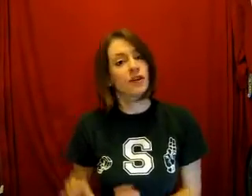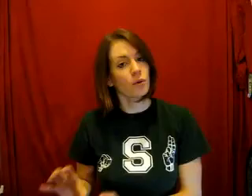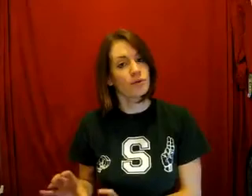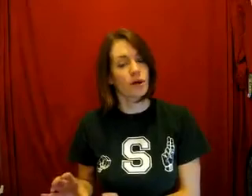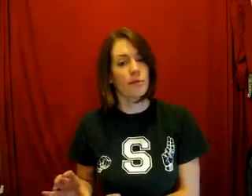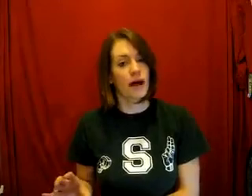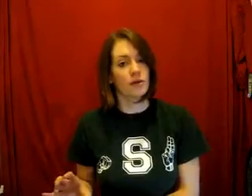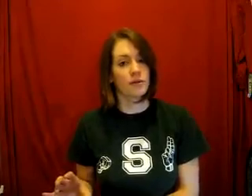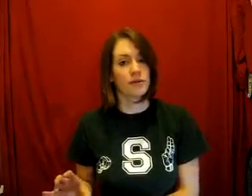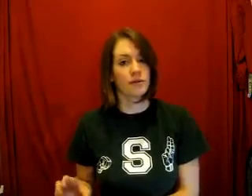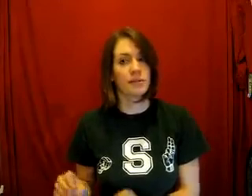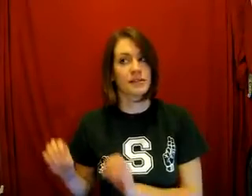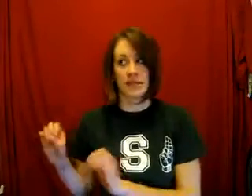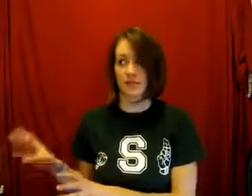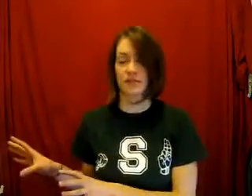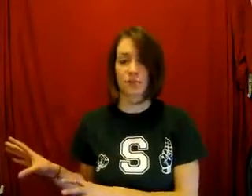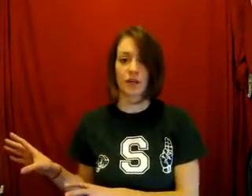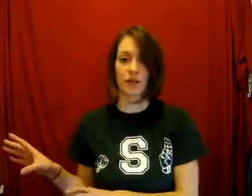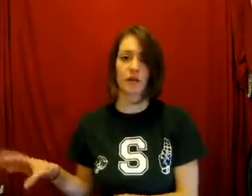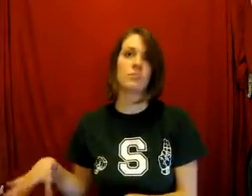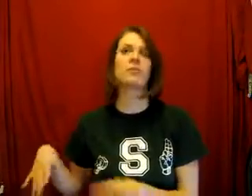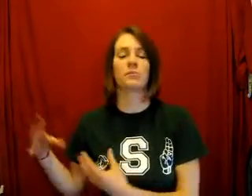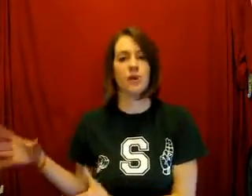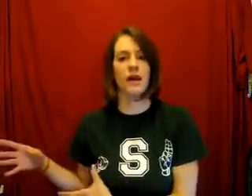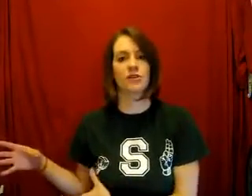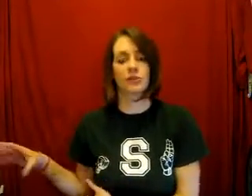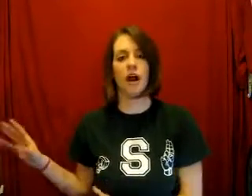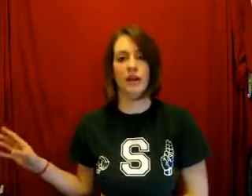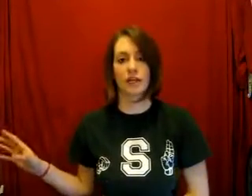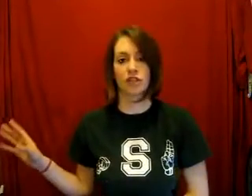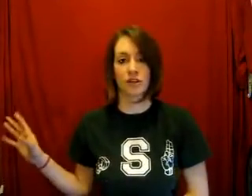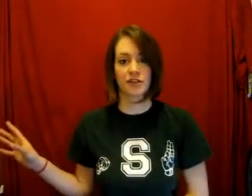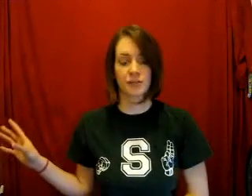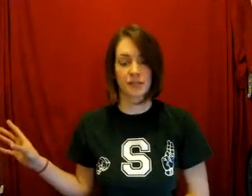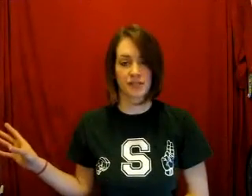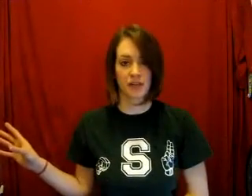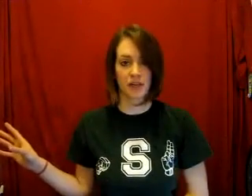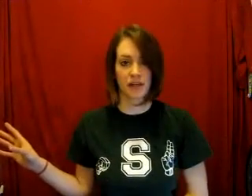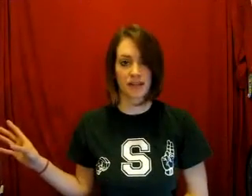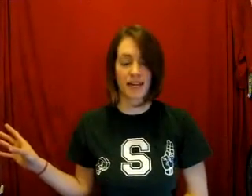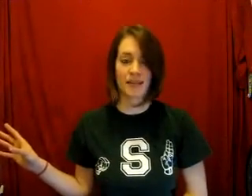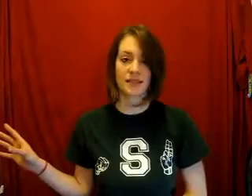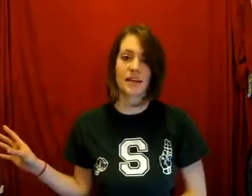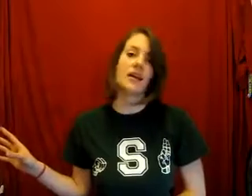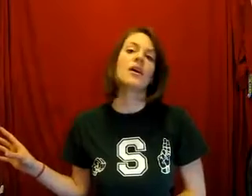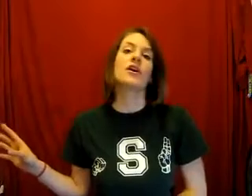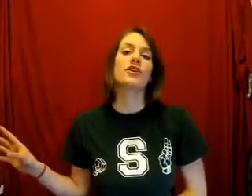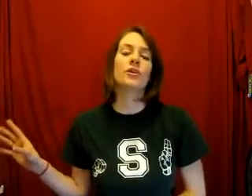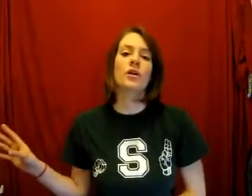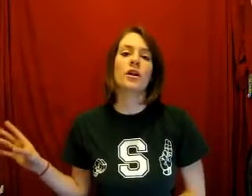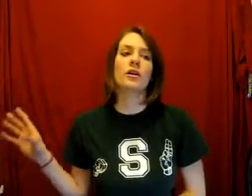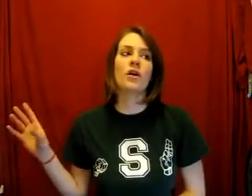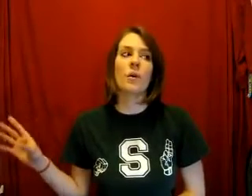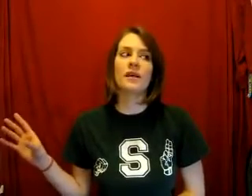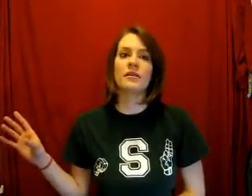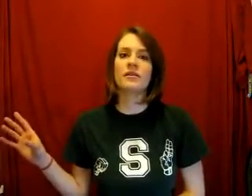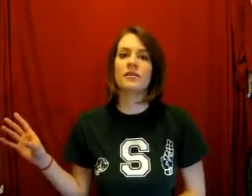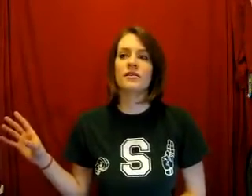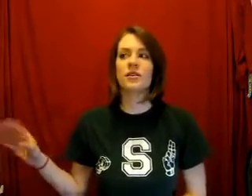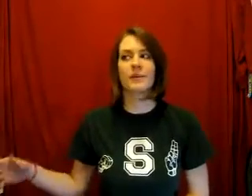note about possessives and pronouns regarding gender-specific signs. You're going, I